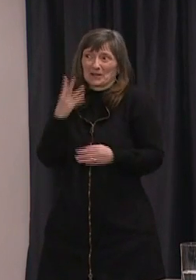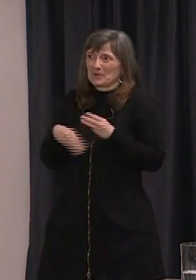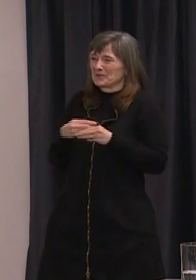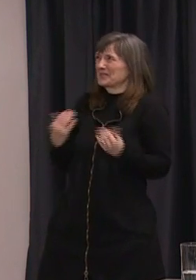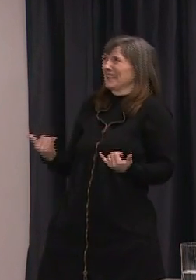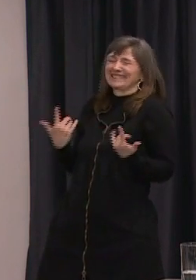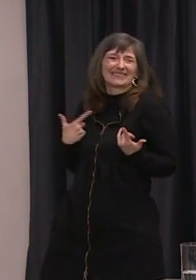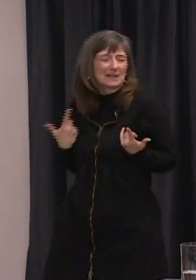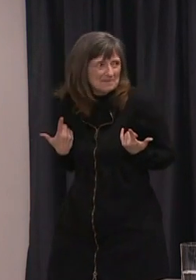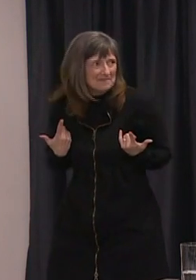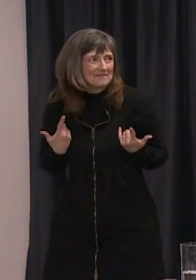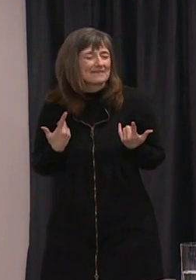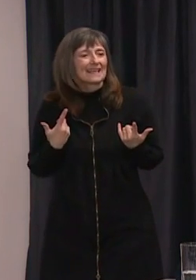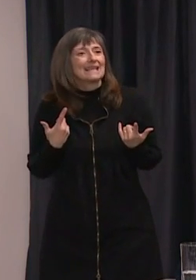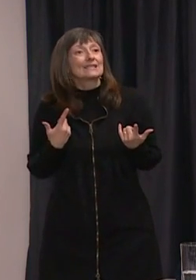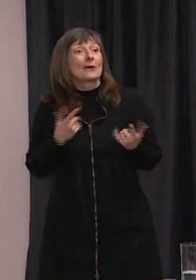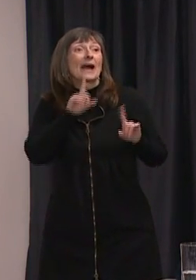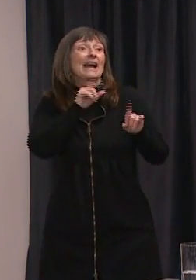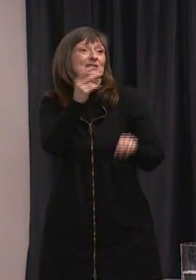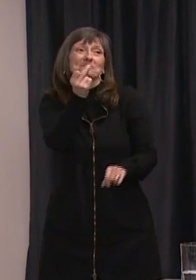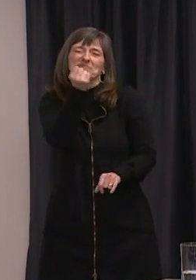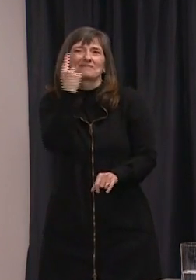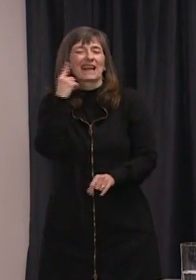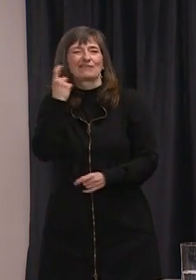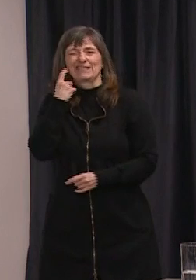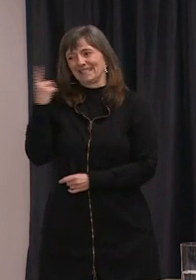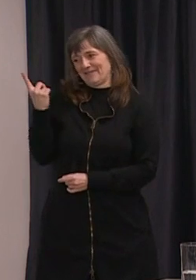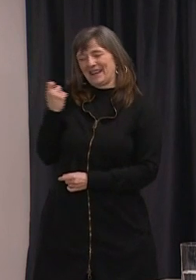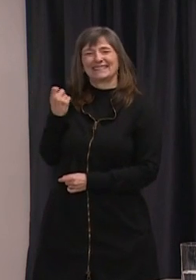today so i can answer that question very easily